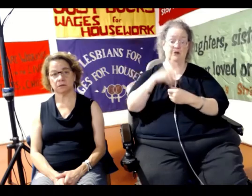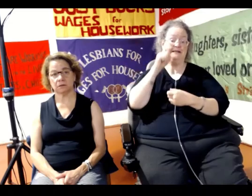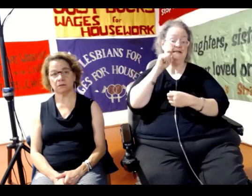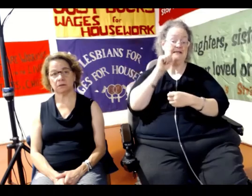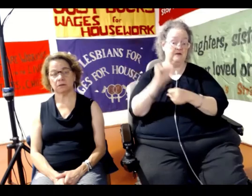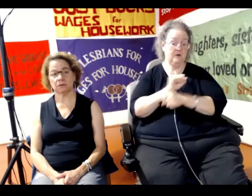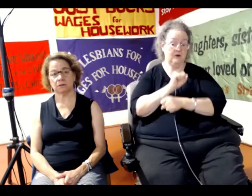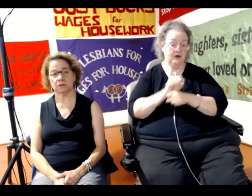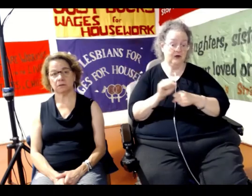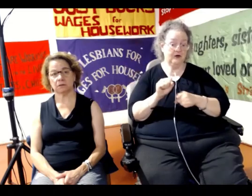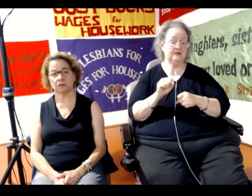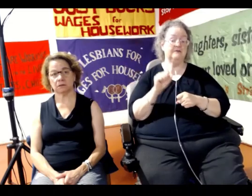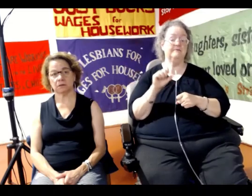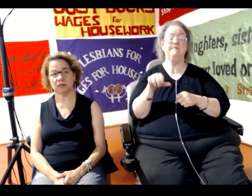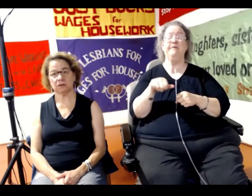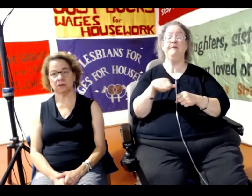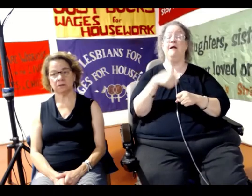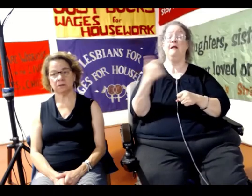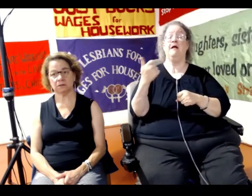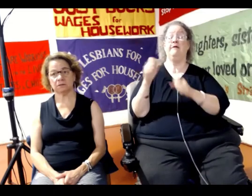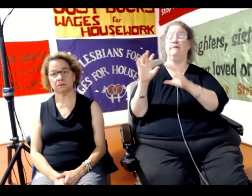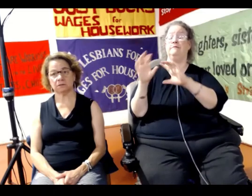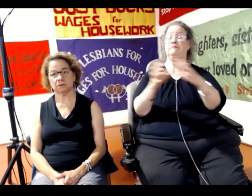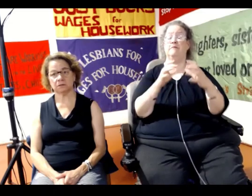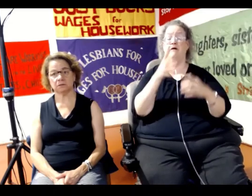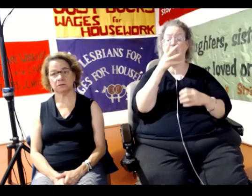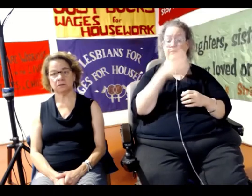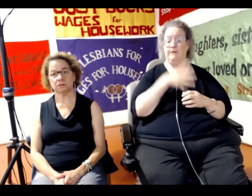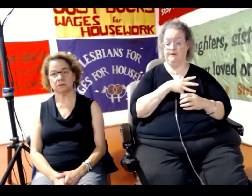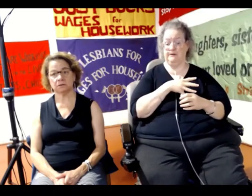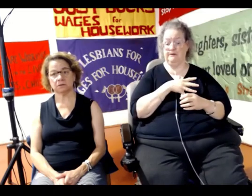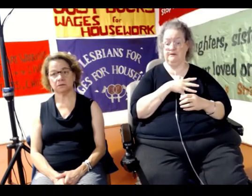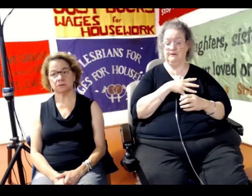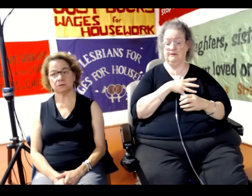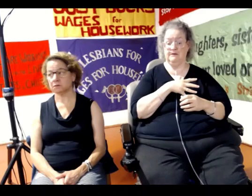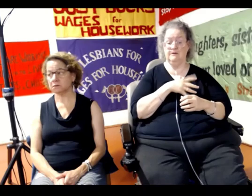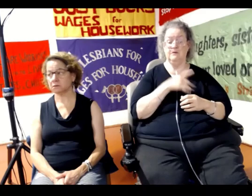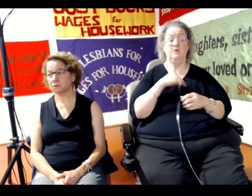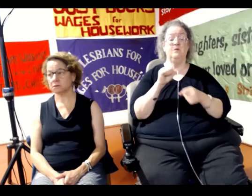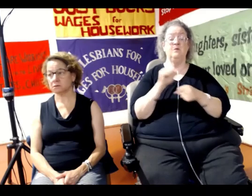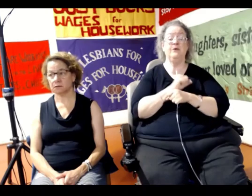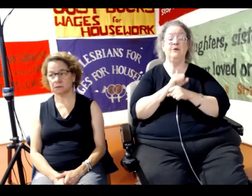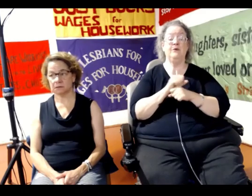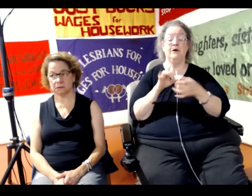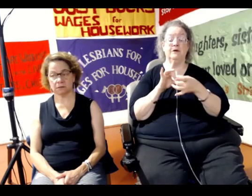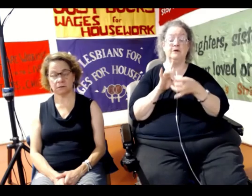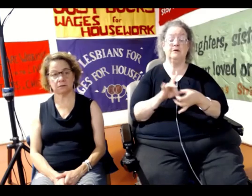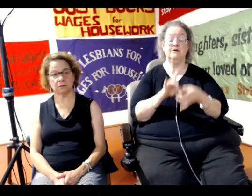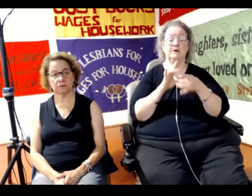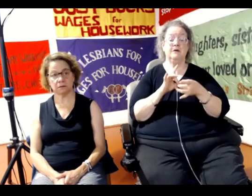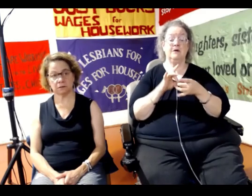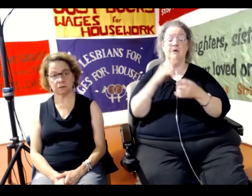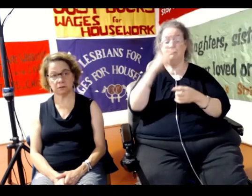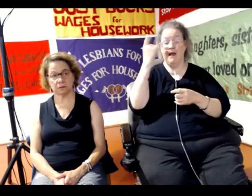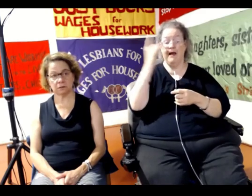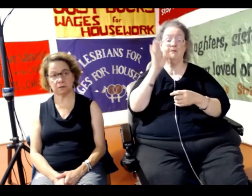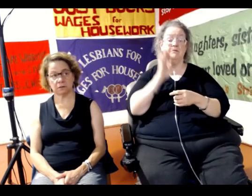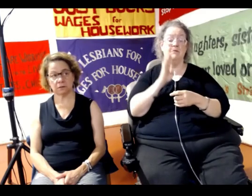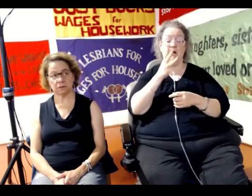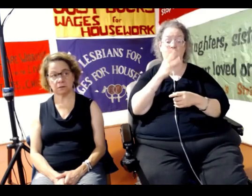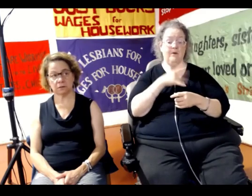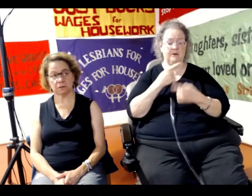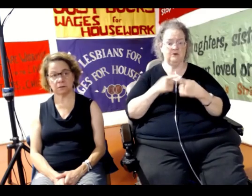and many other sectors of women. We work closely with women of color in the global women's strike